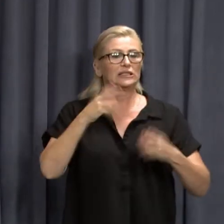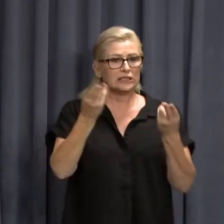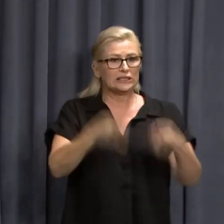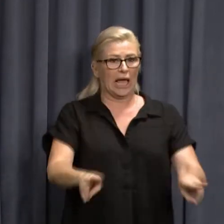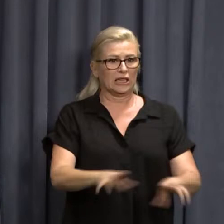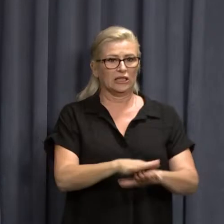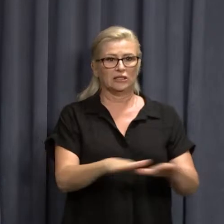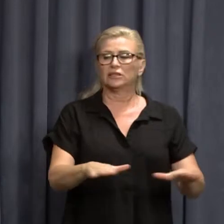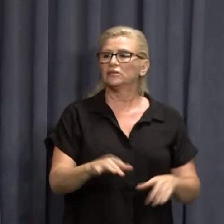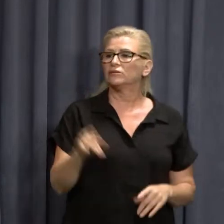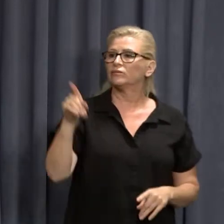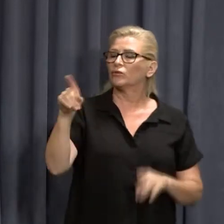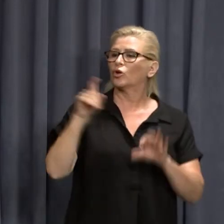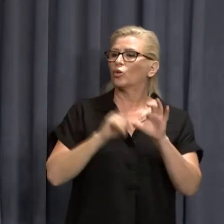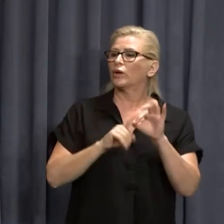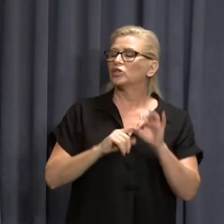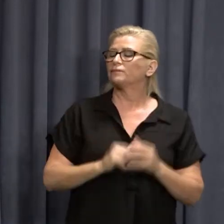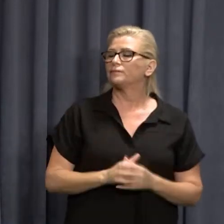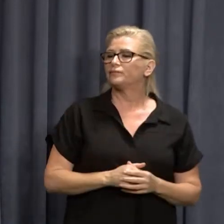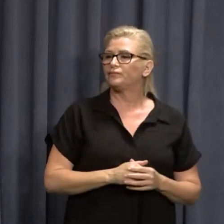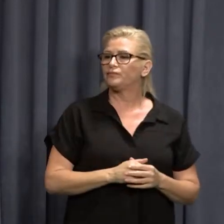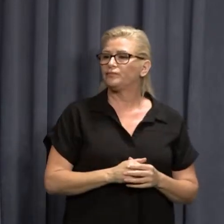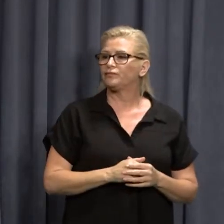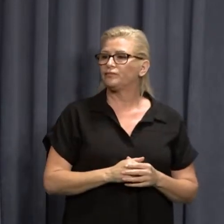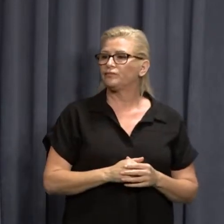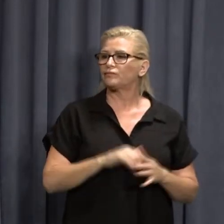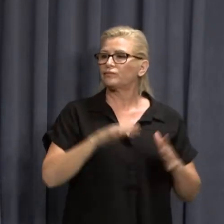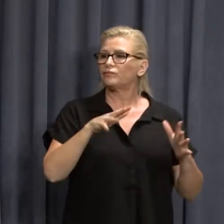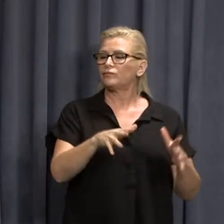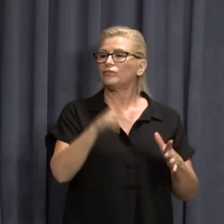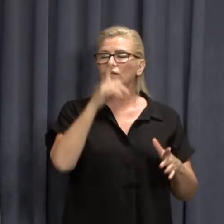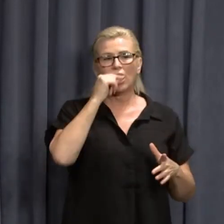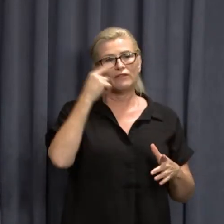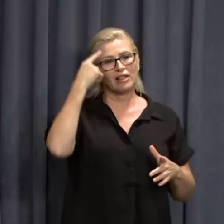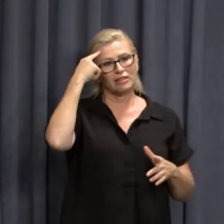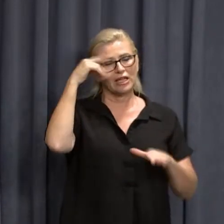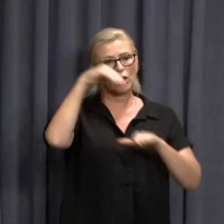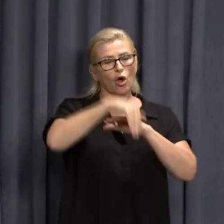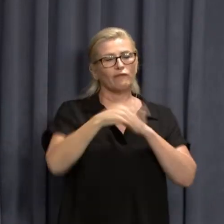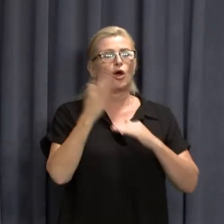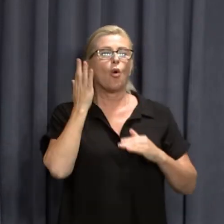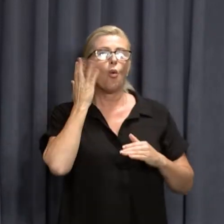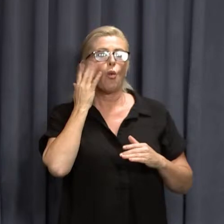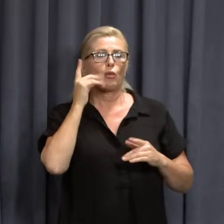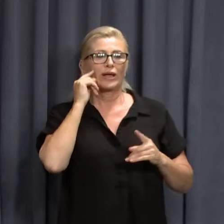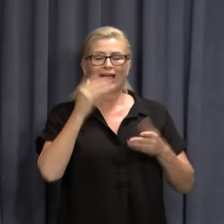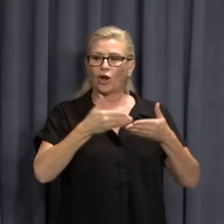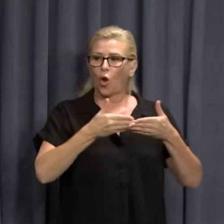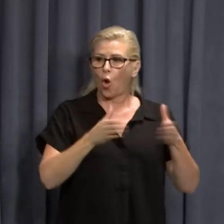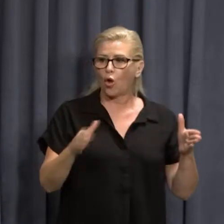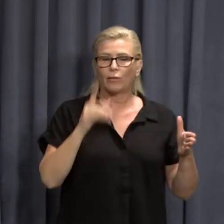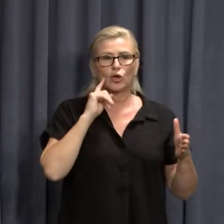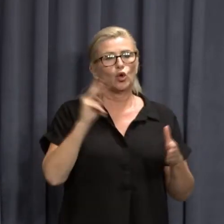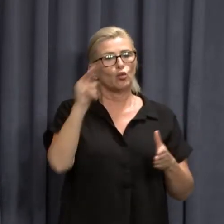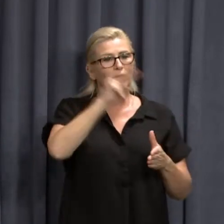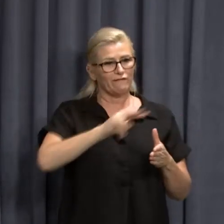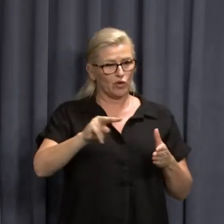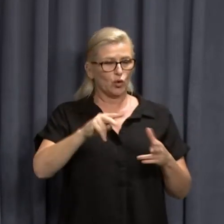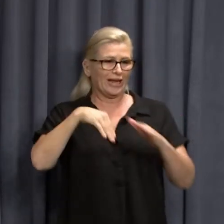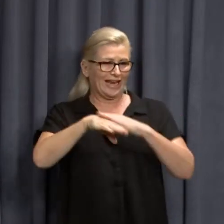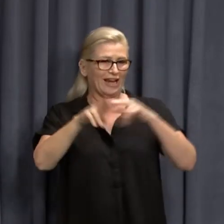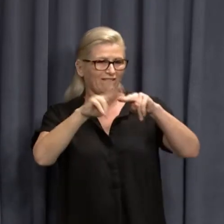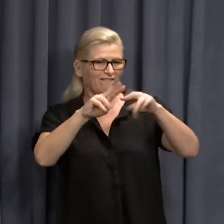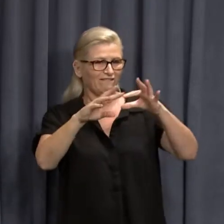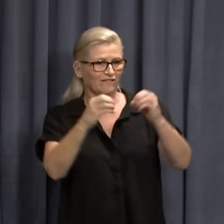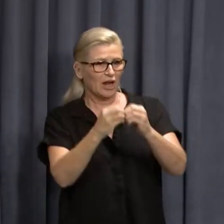details yesterday about when we might look at being able to open other than there will be a review next month but if we hit